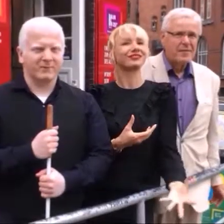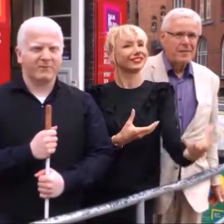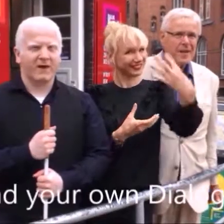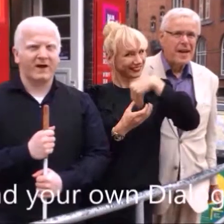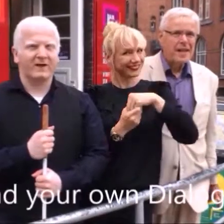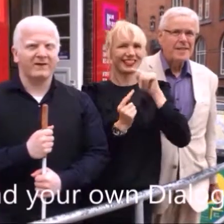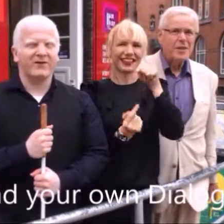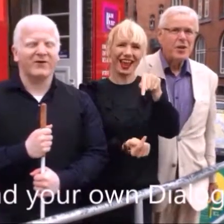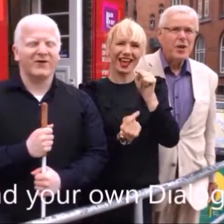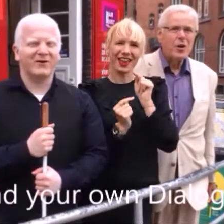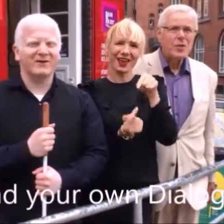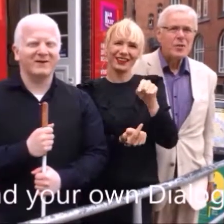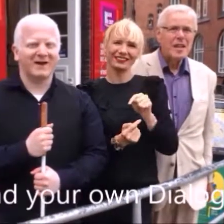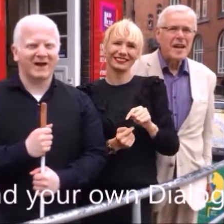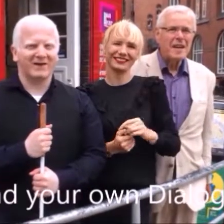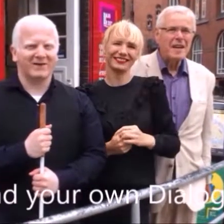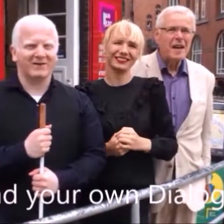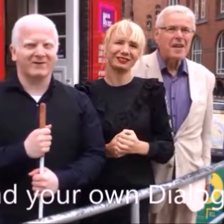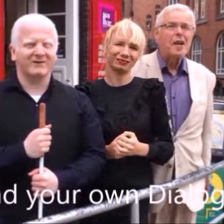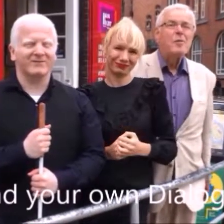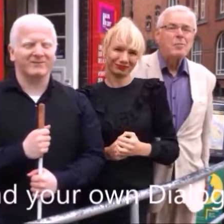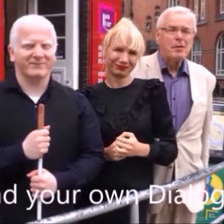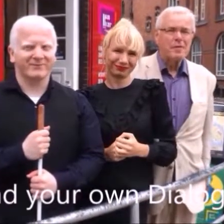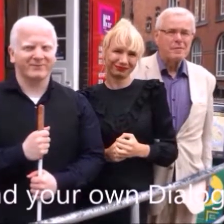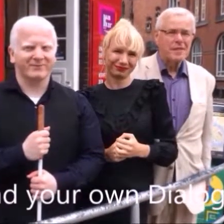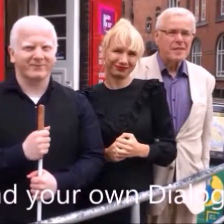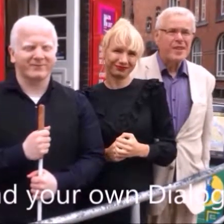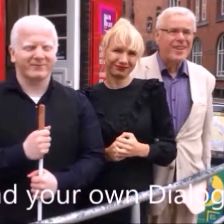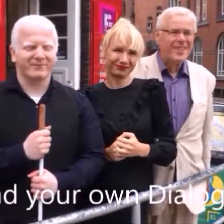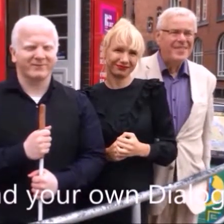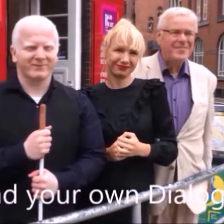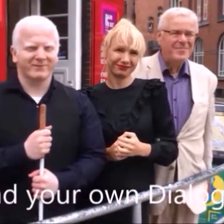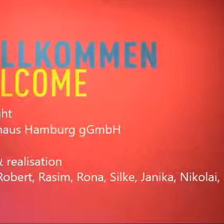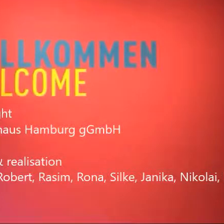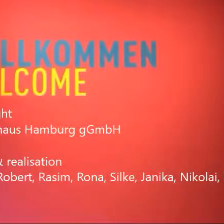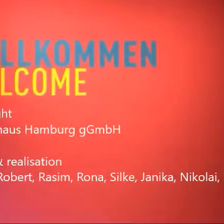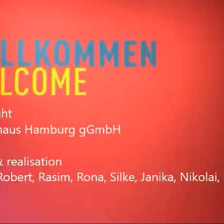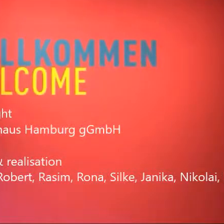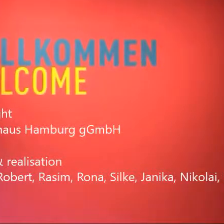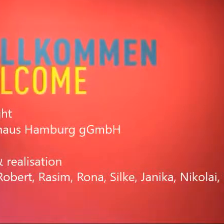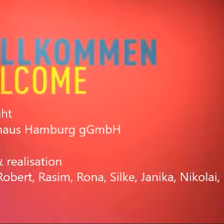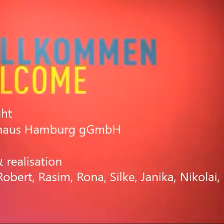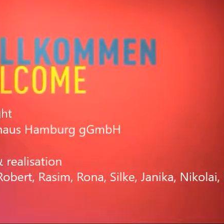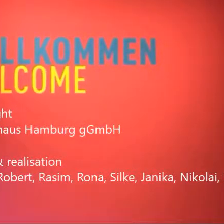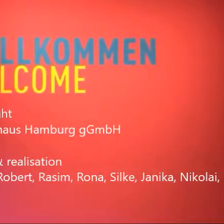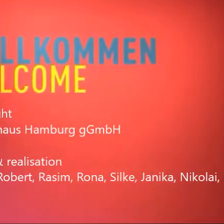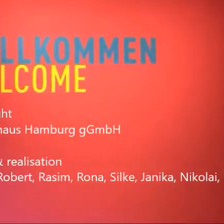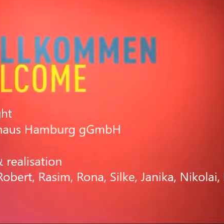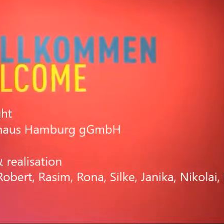Find your own dialogue. you to That was sweet. Do you want to make dialogue?